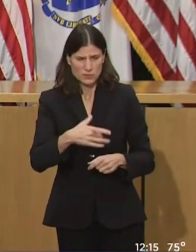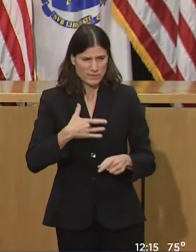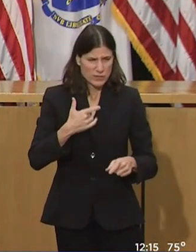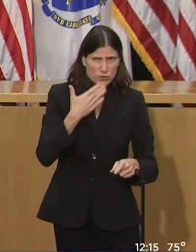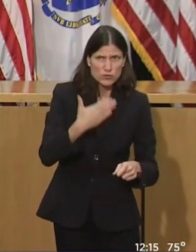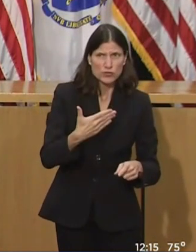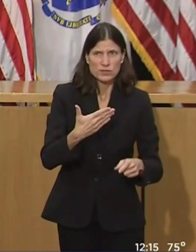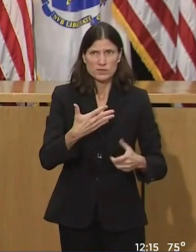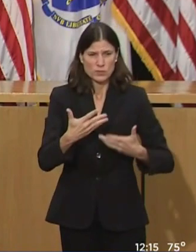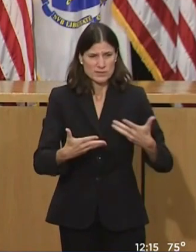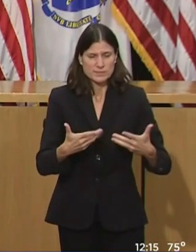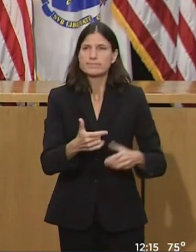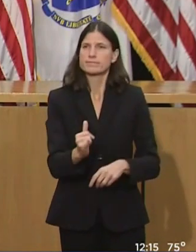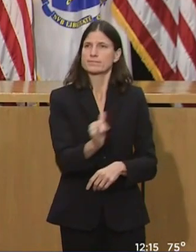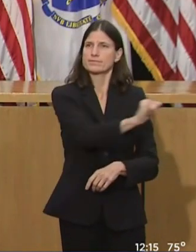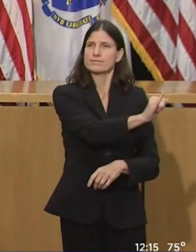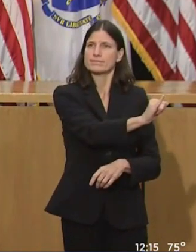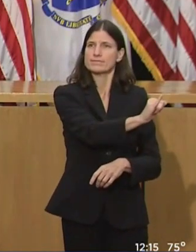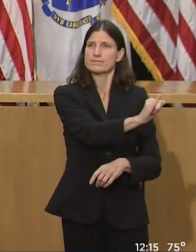provider or at a COVID-19 testing site.